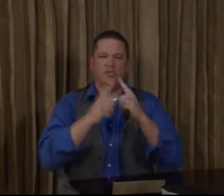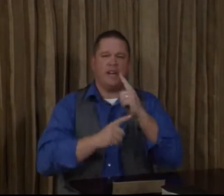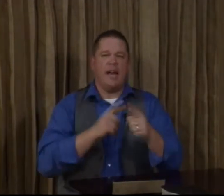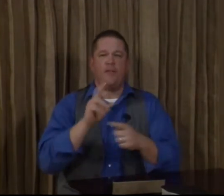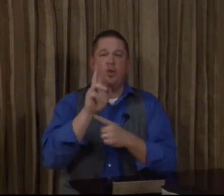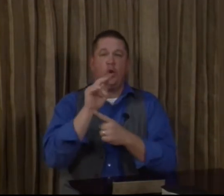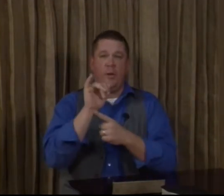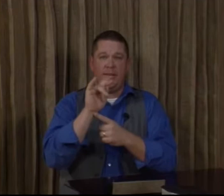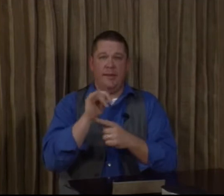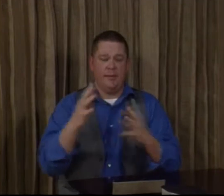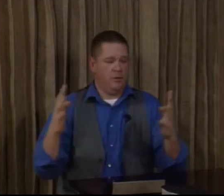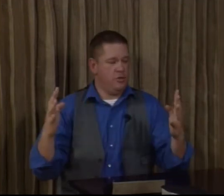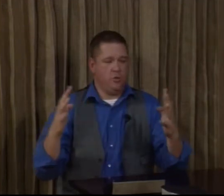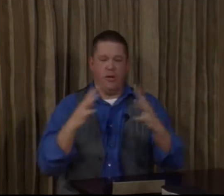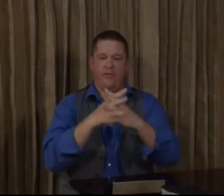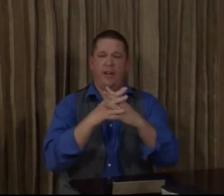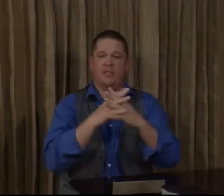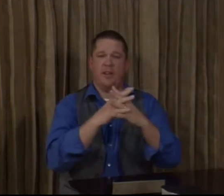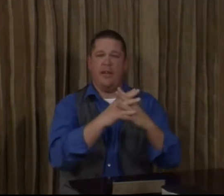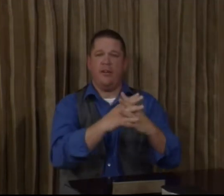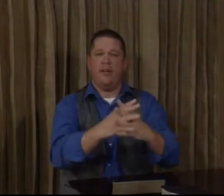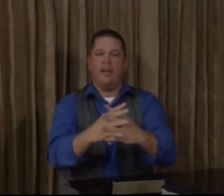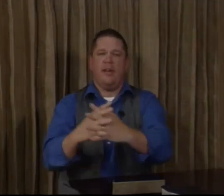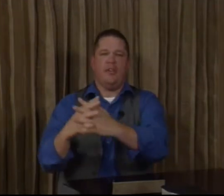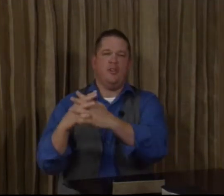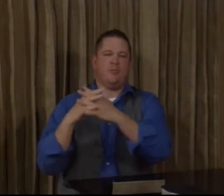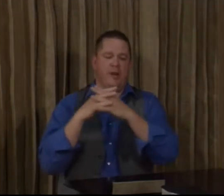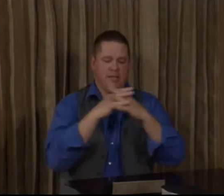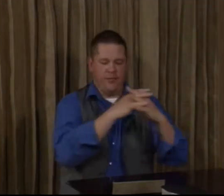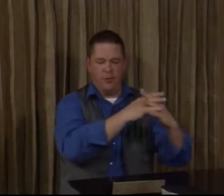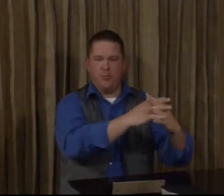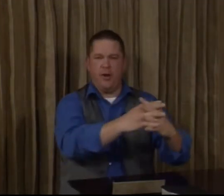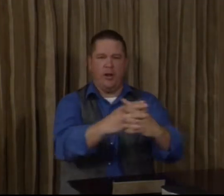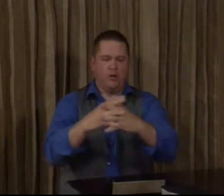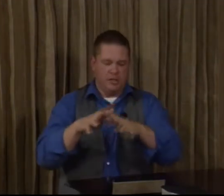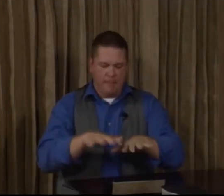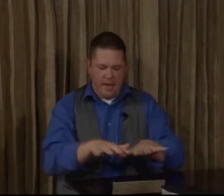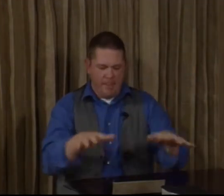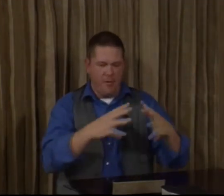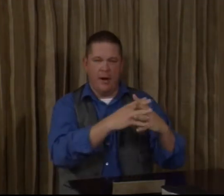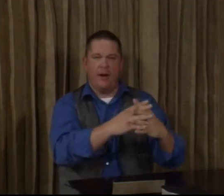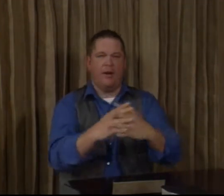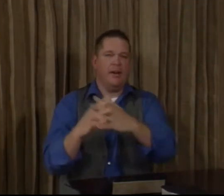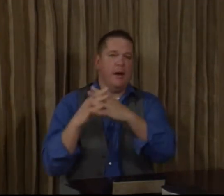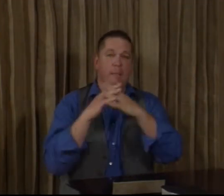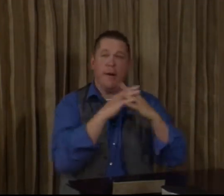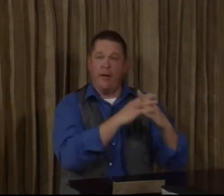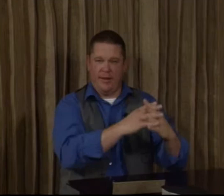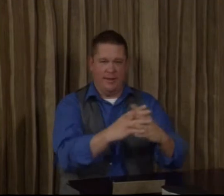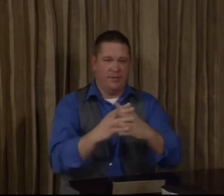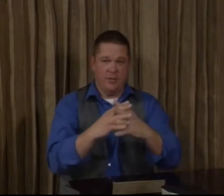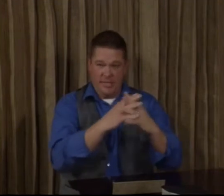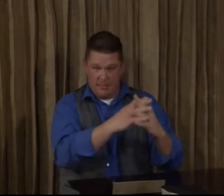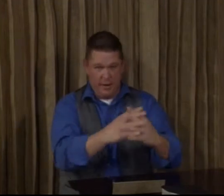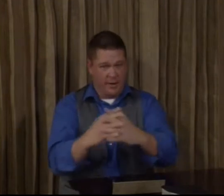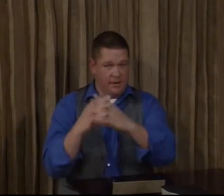sign of unity. You join your fingers together, and you spread it as if you're spreading across a map of America. American. So that's American